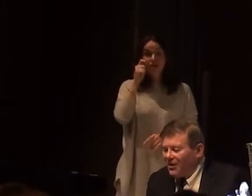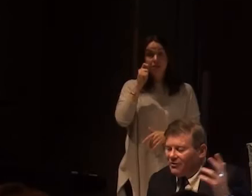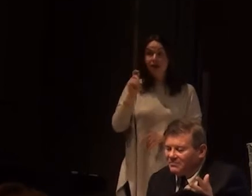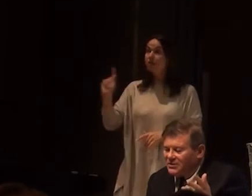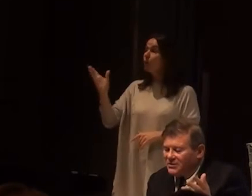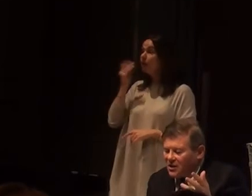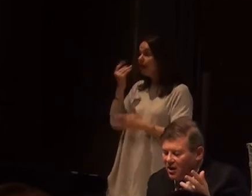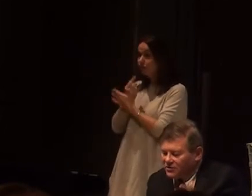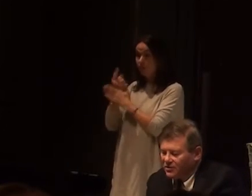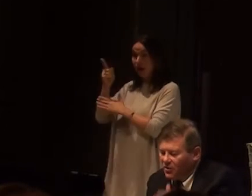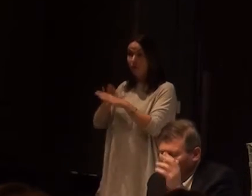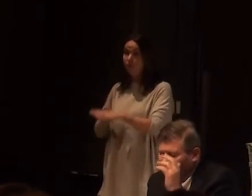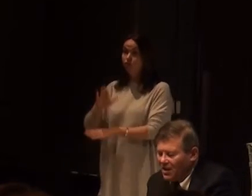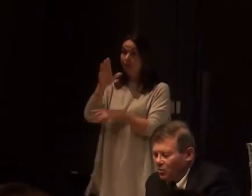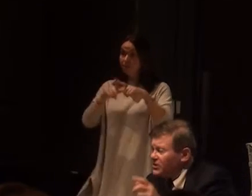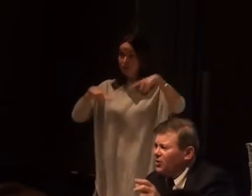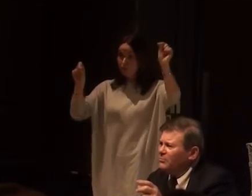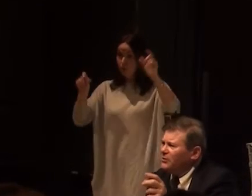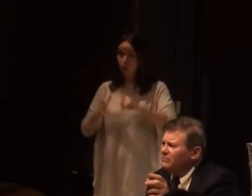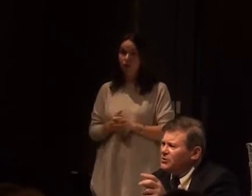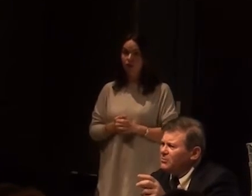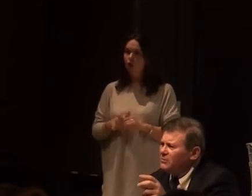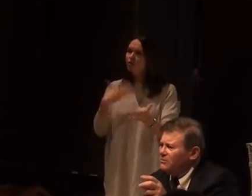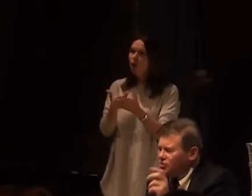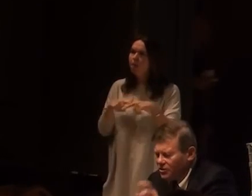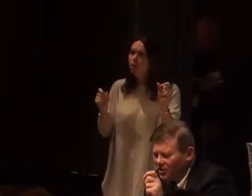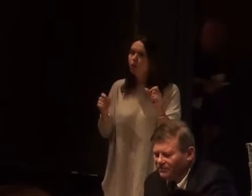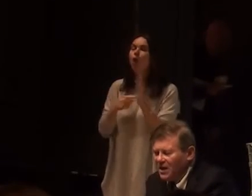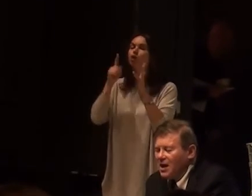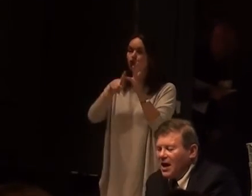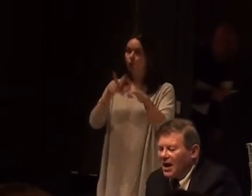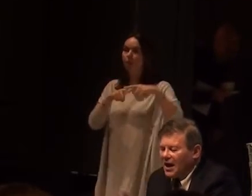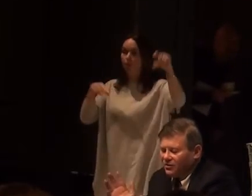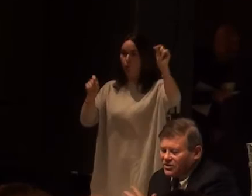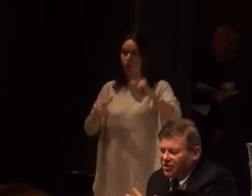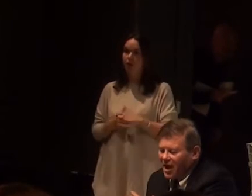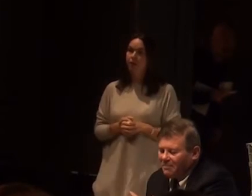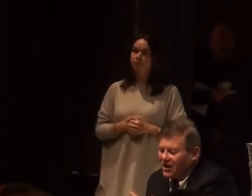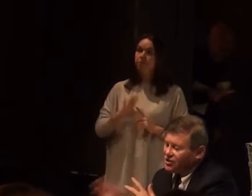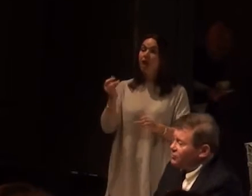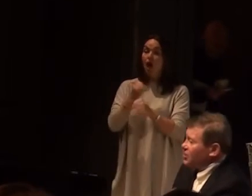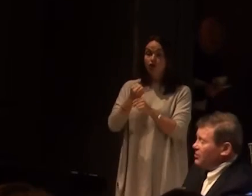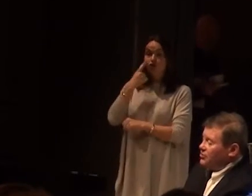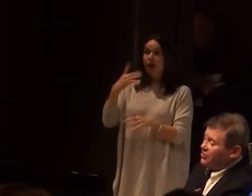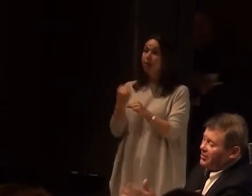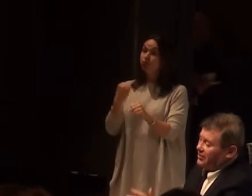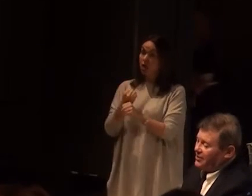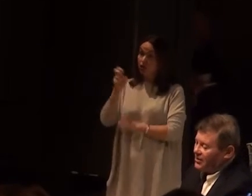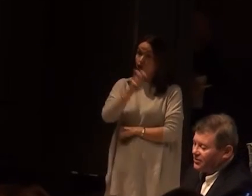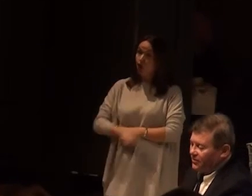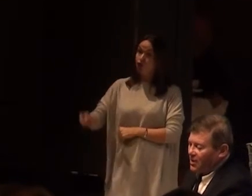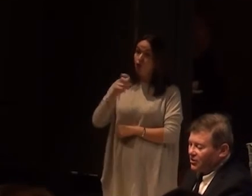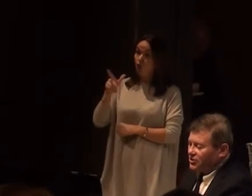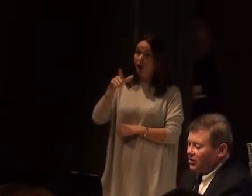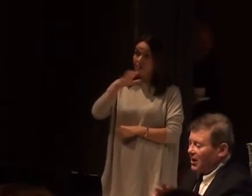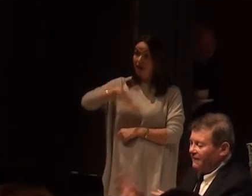more about. The ramps to the moon. Was it on the moon? To the moon. And also a great production also on tour of The